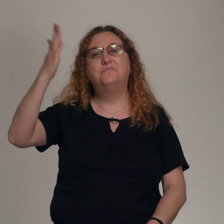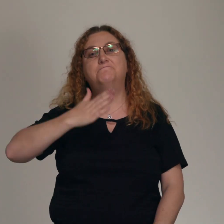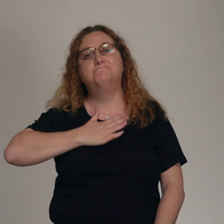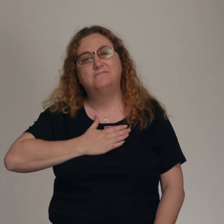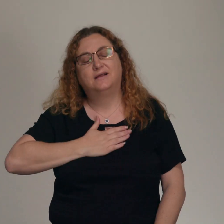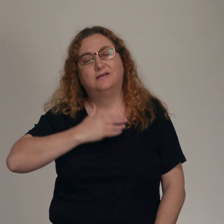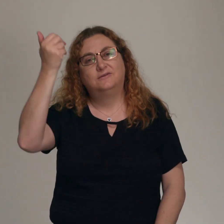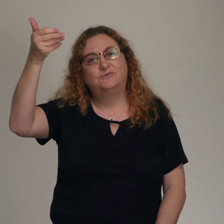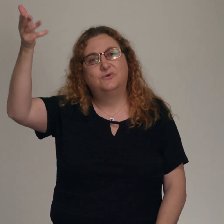God